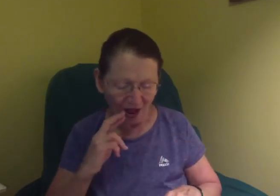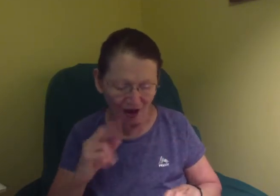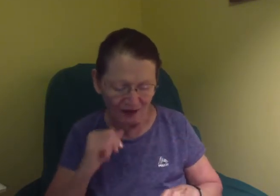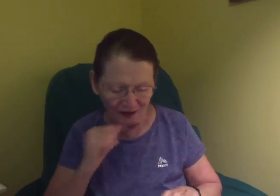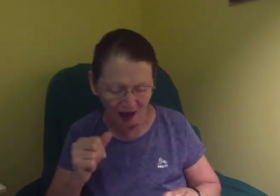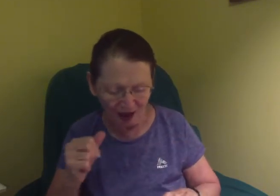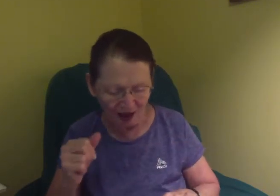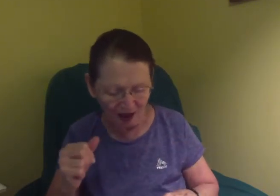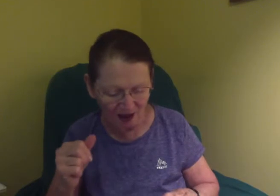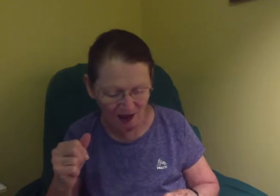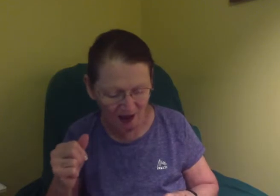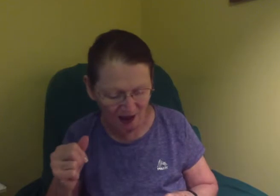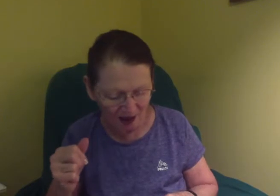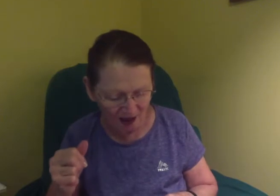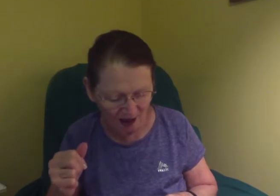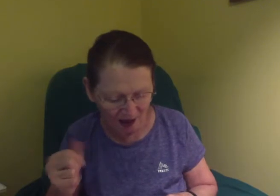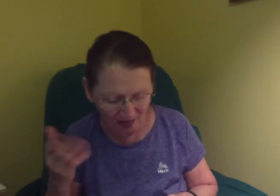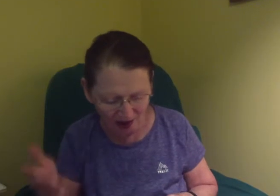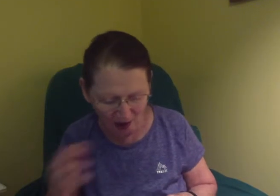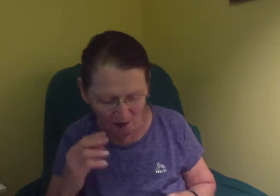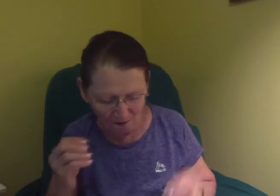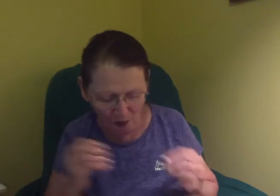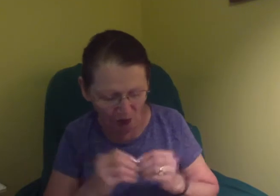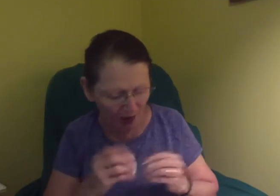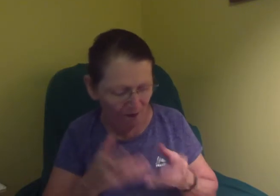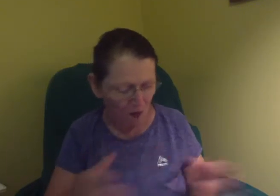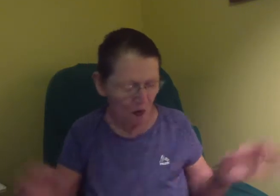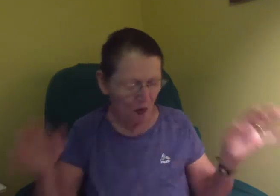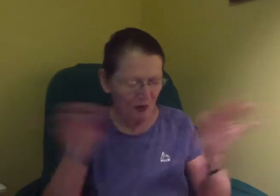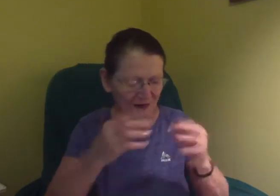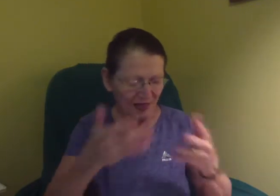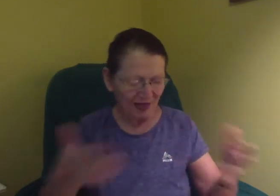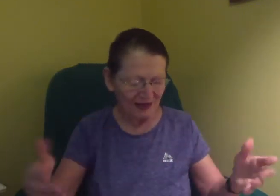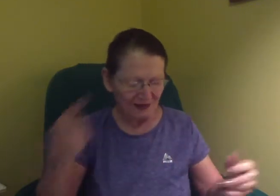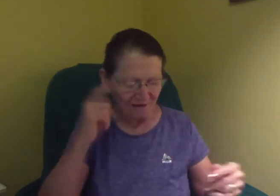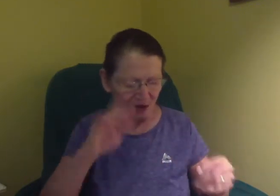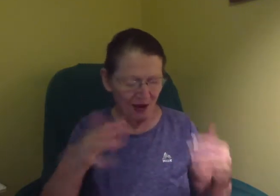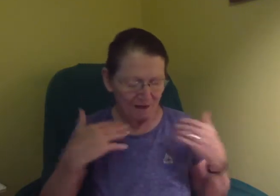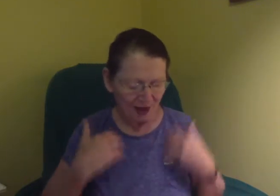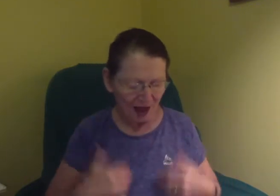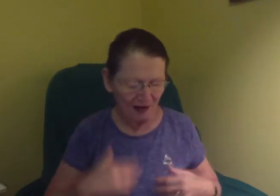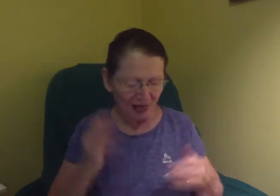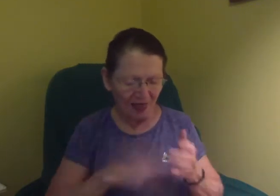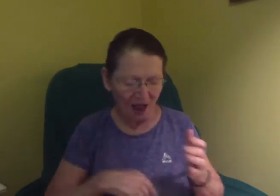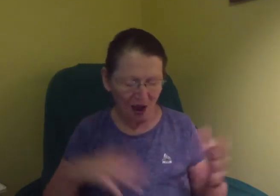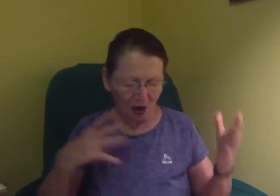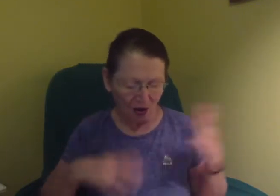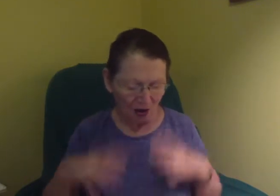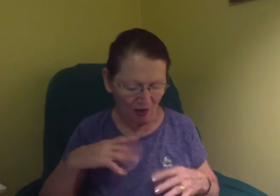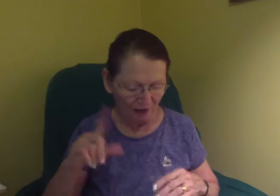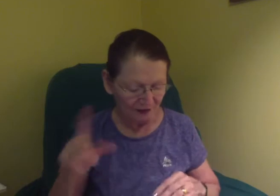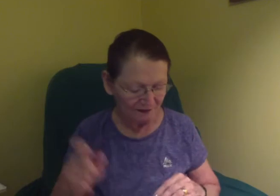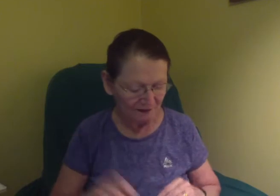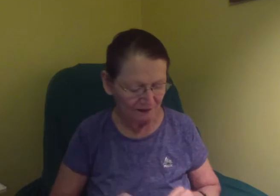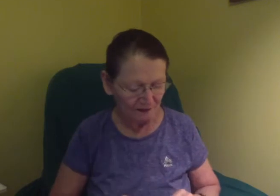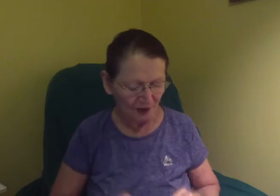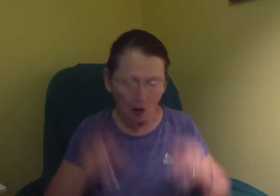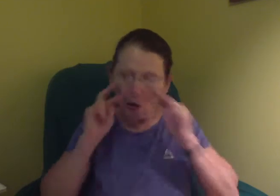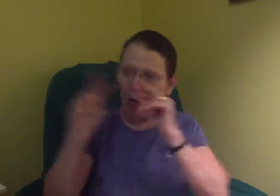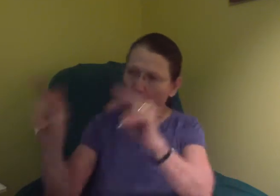a lot of experience, of to I am not alone. Look